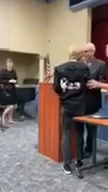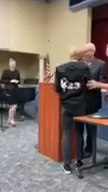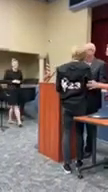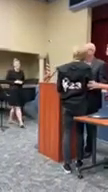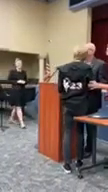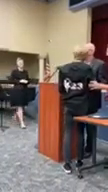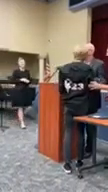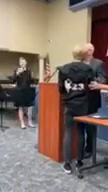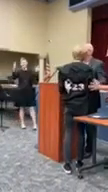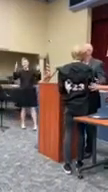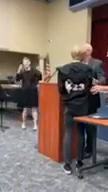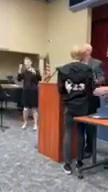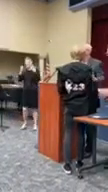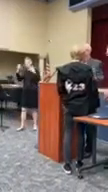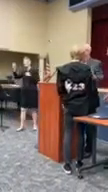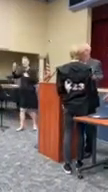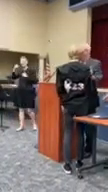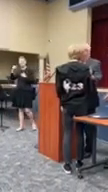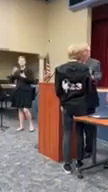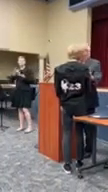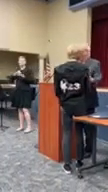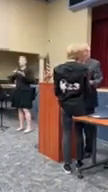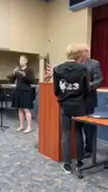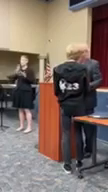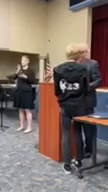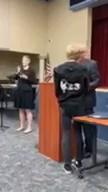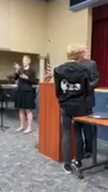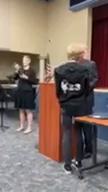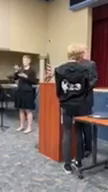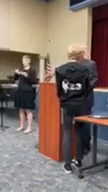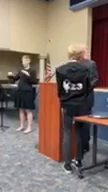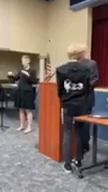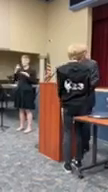I'll grab that. Checks for $500 to Tristan.